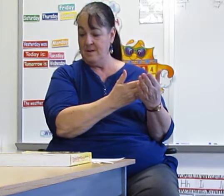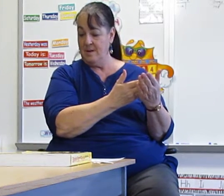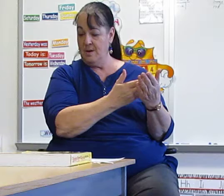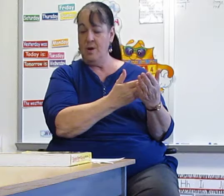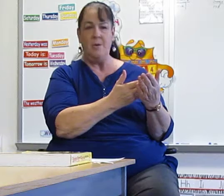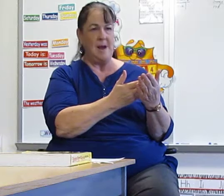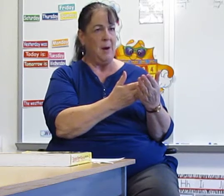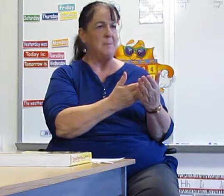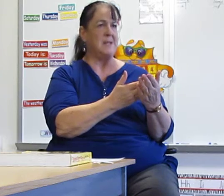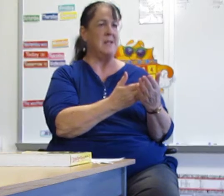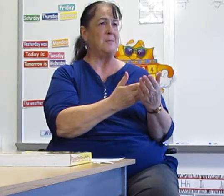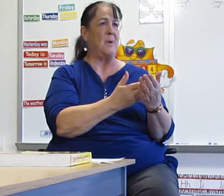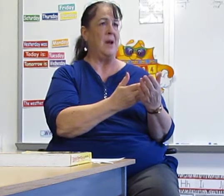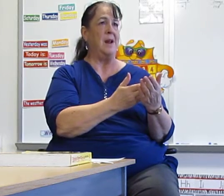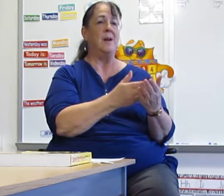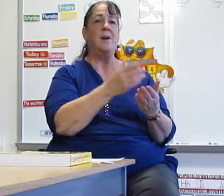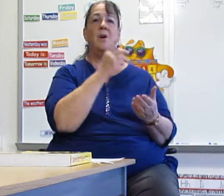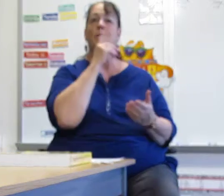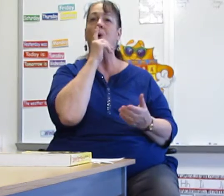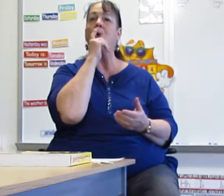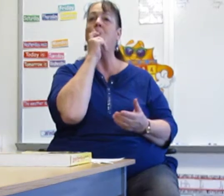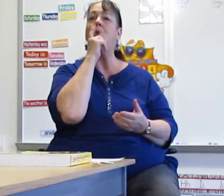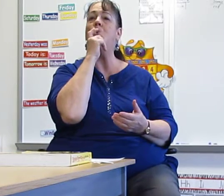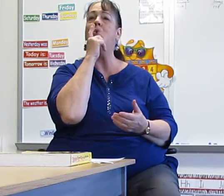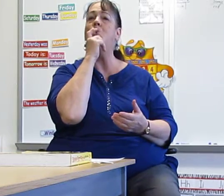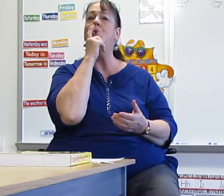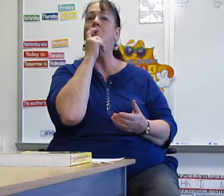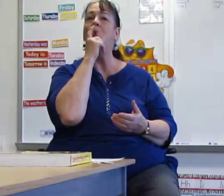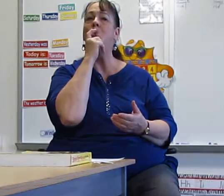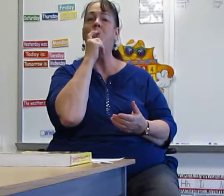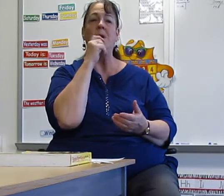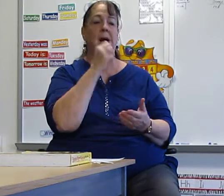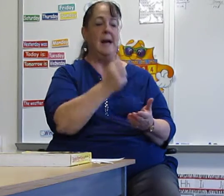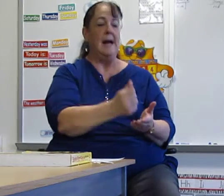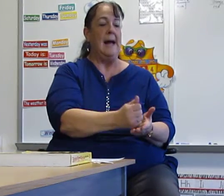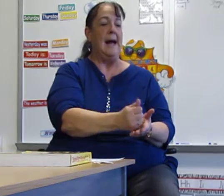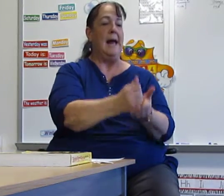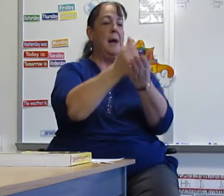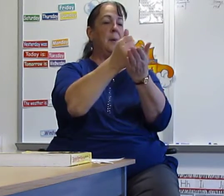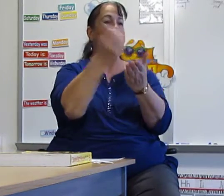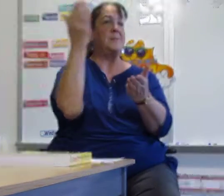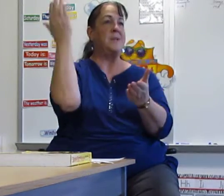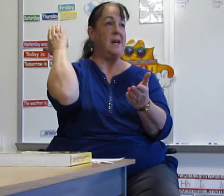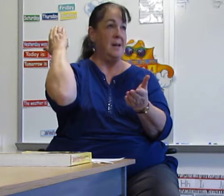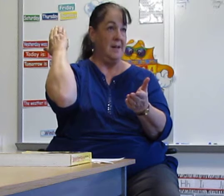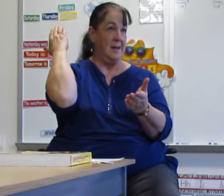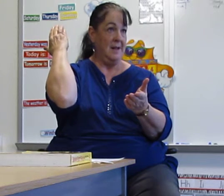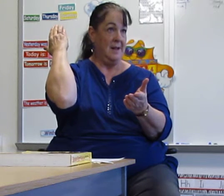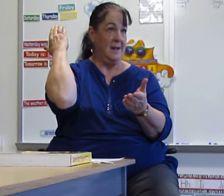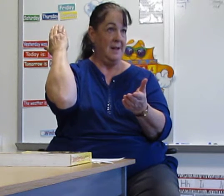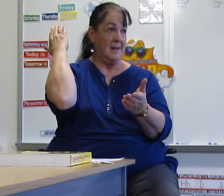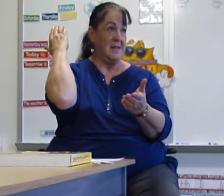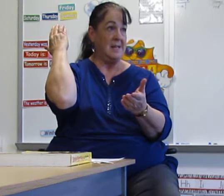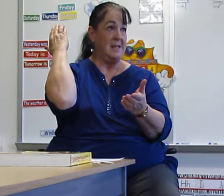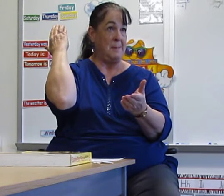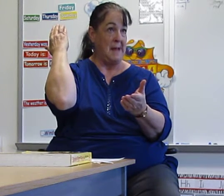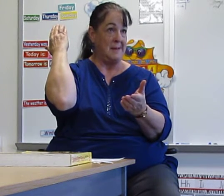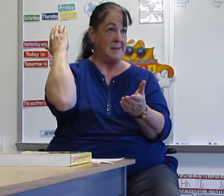Who helped this boy? Who? Who helped, because it's in the past,